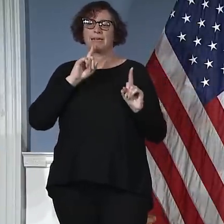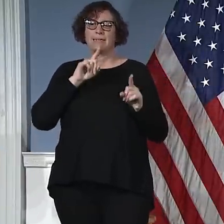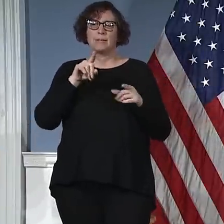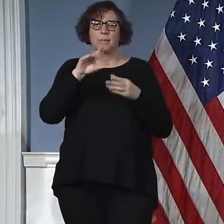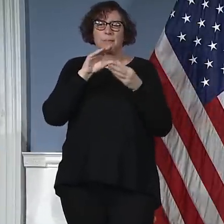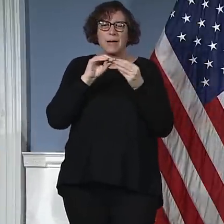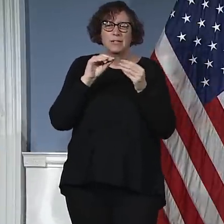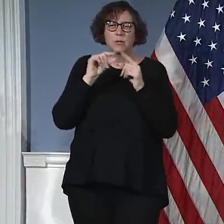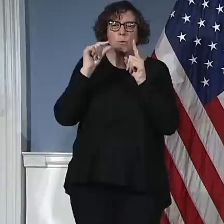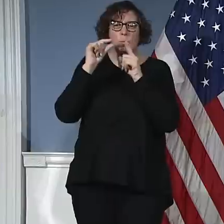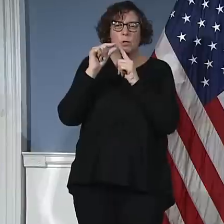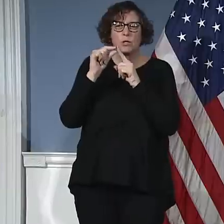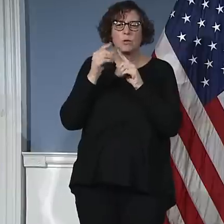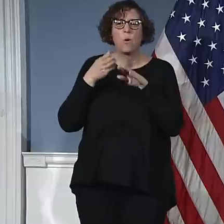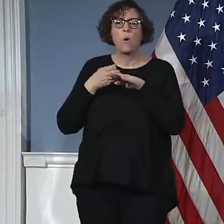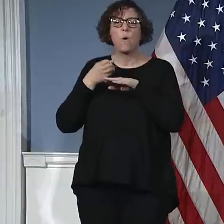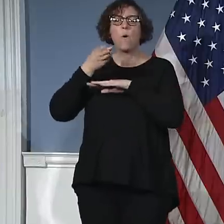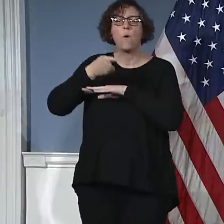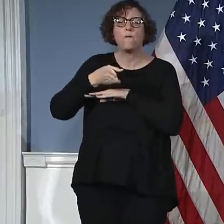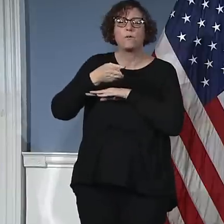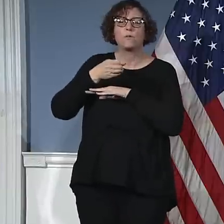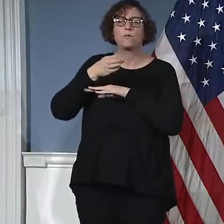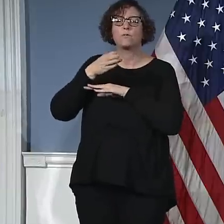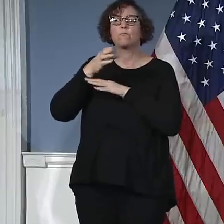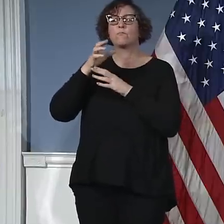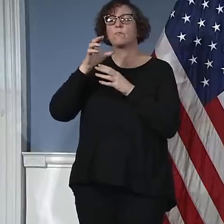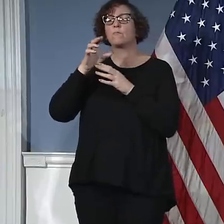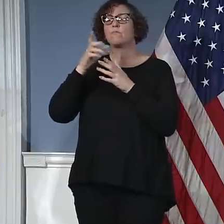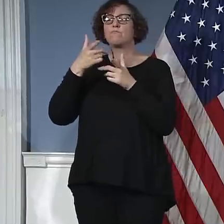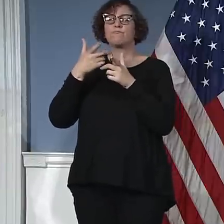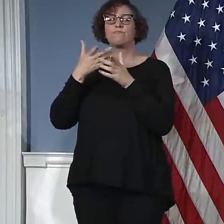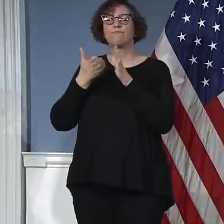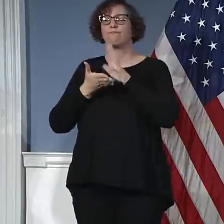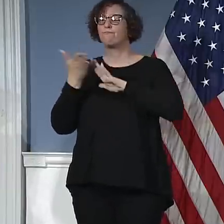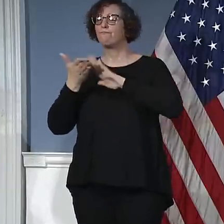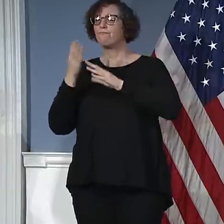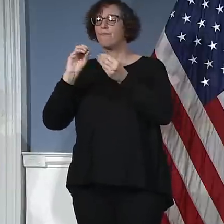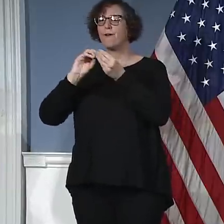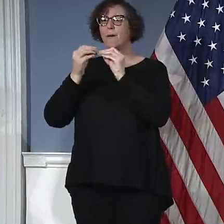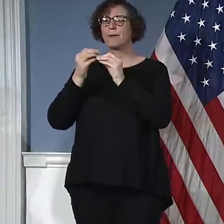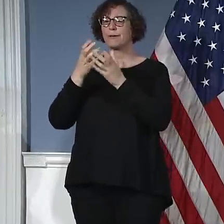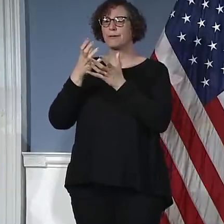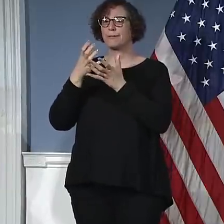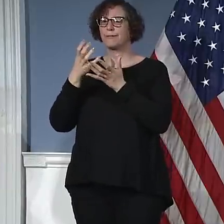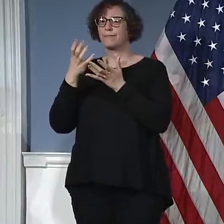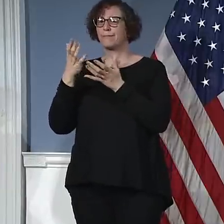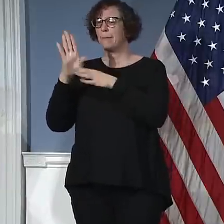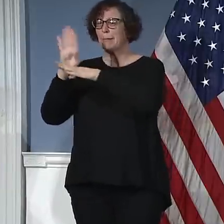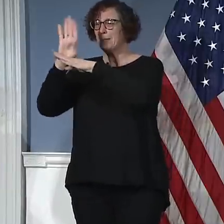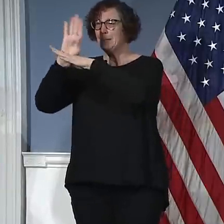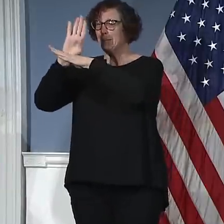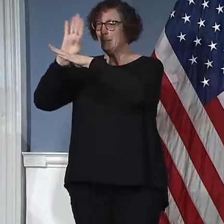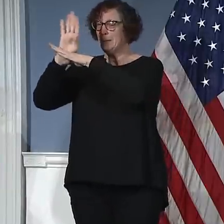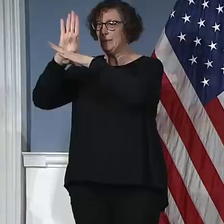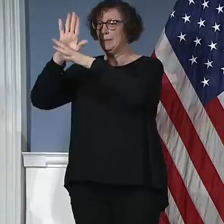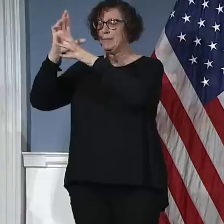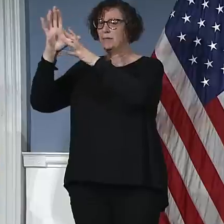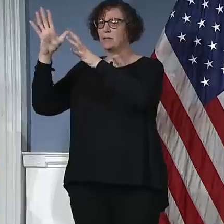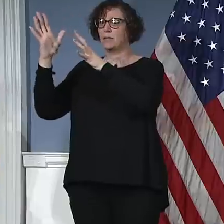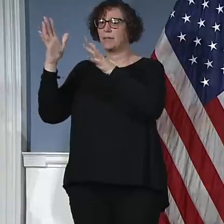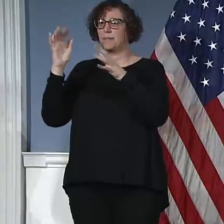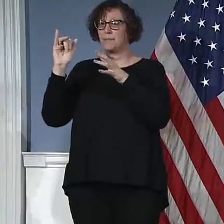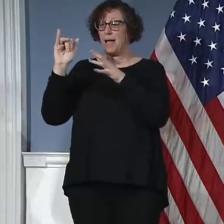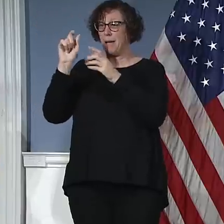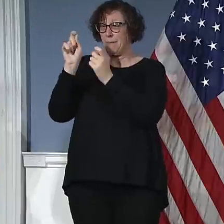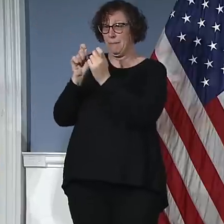Dr. Katz has been very open about the fact that there's been a disproportionately high number of cases at Elmhurst Hospital in Queens.